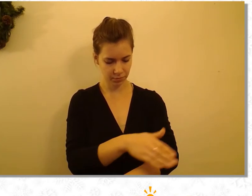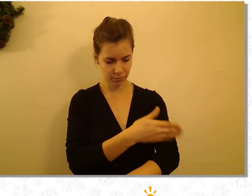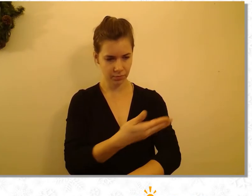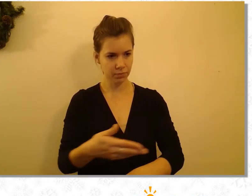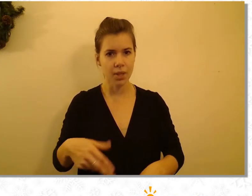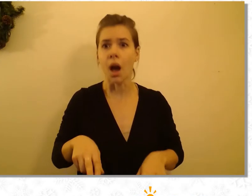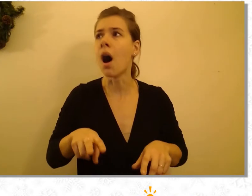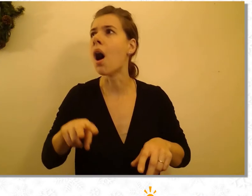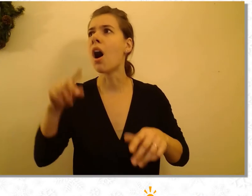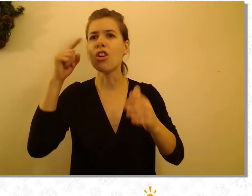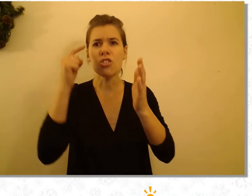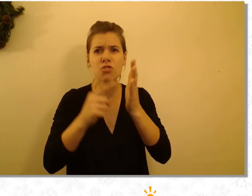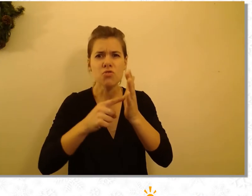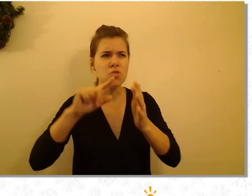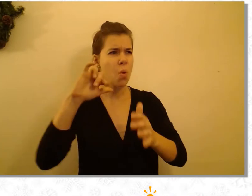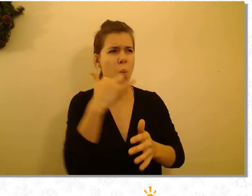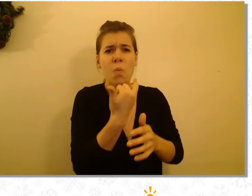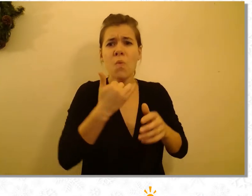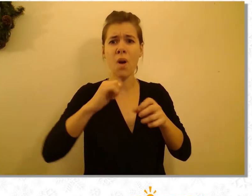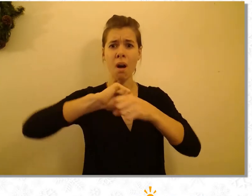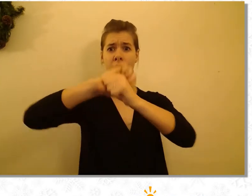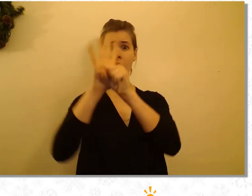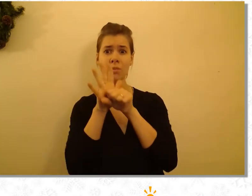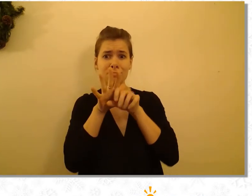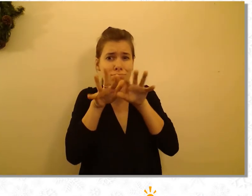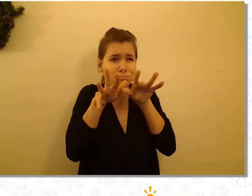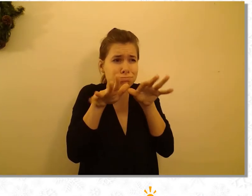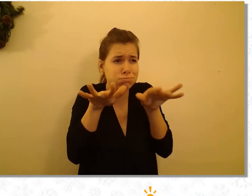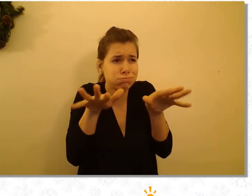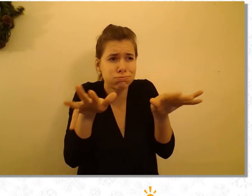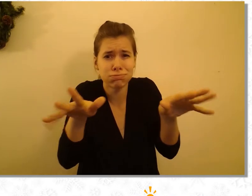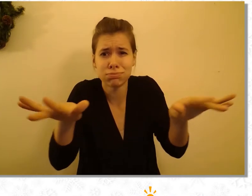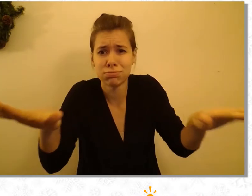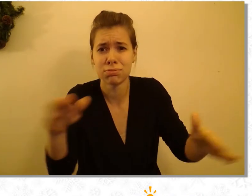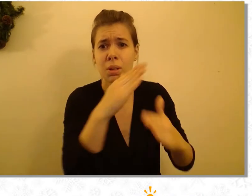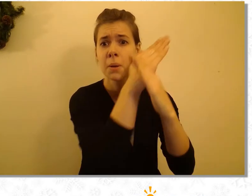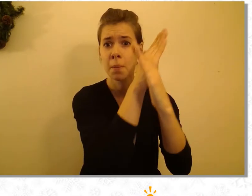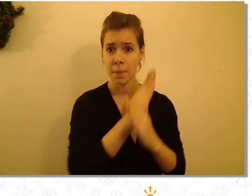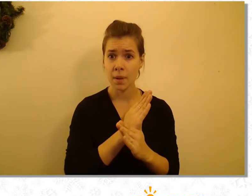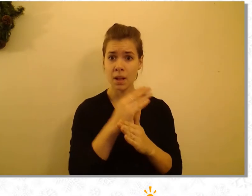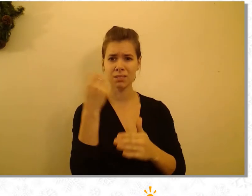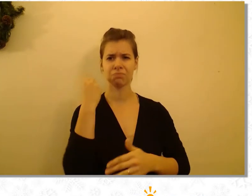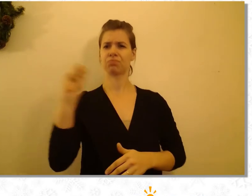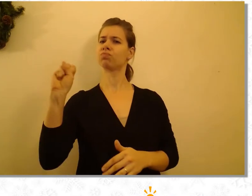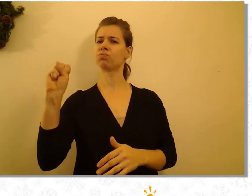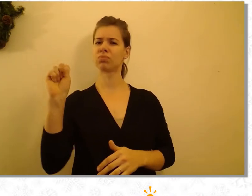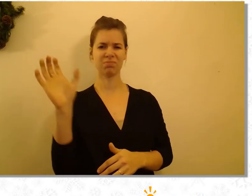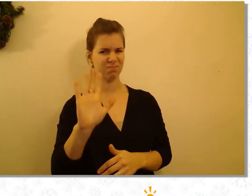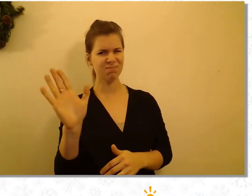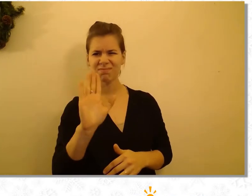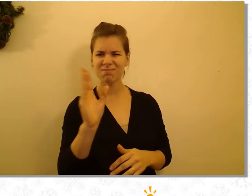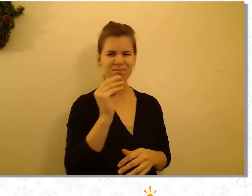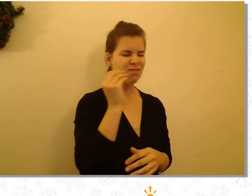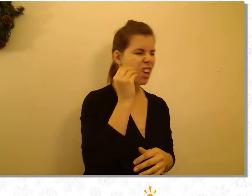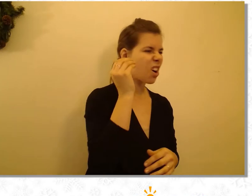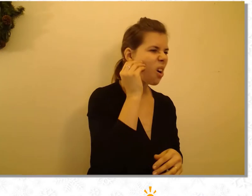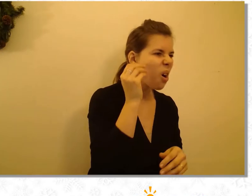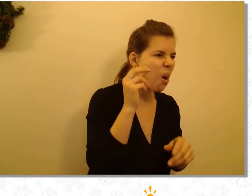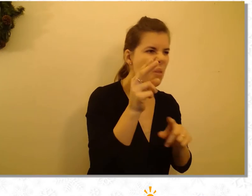Hark, hear them yell, all is not well, virus repel, do not rebel, stay where you dwell, home or